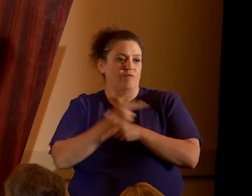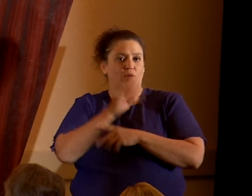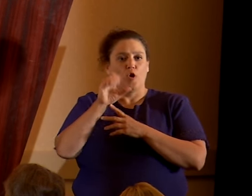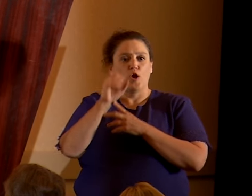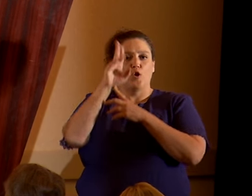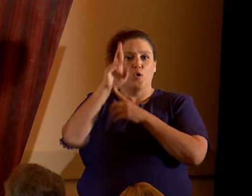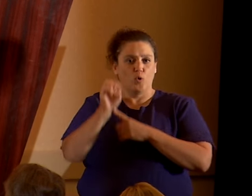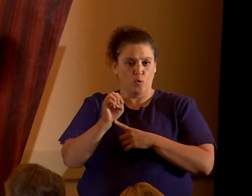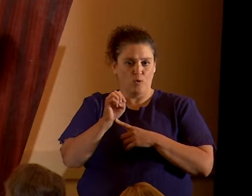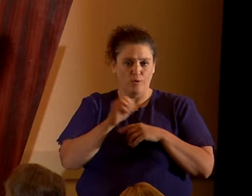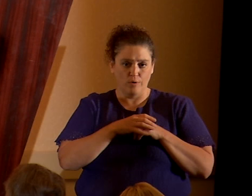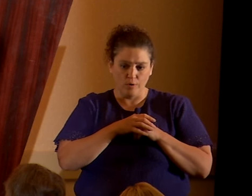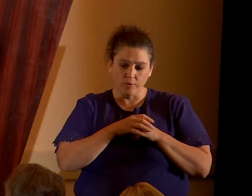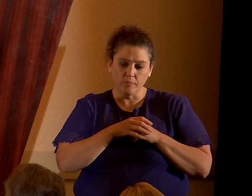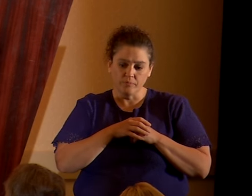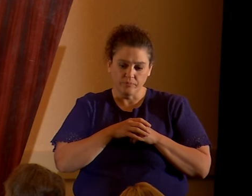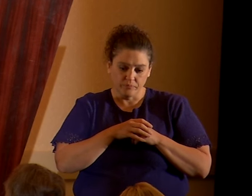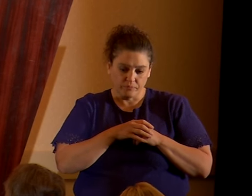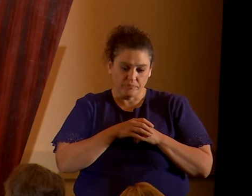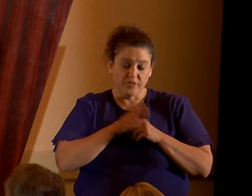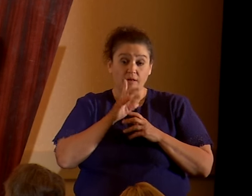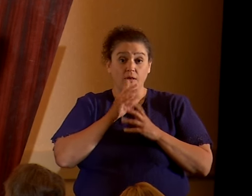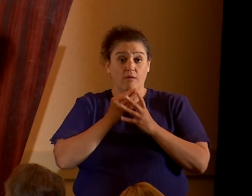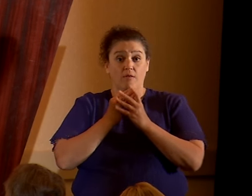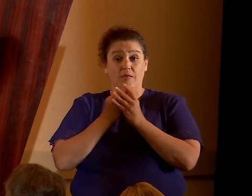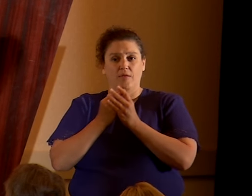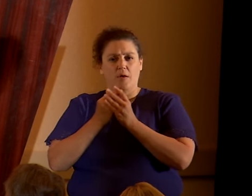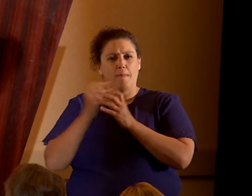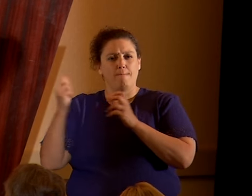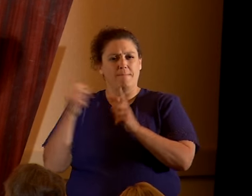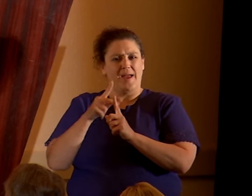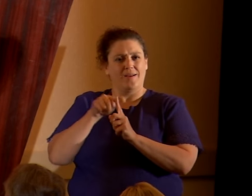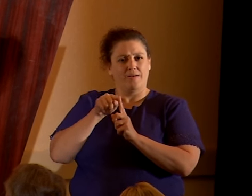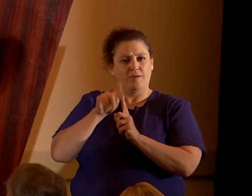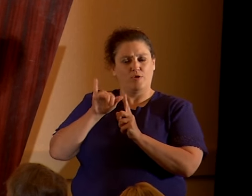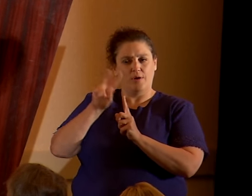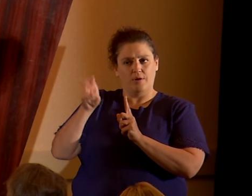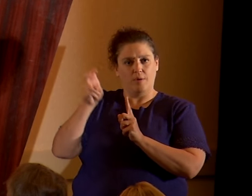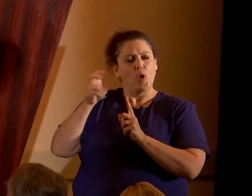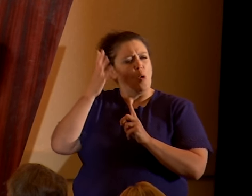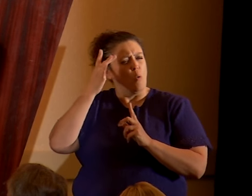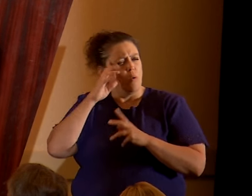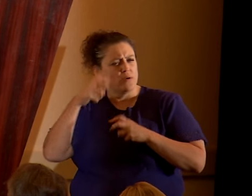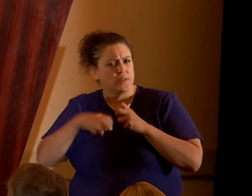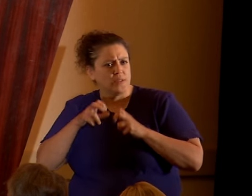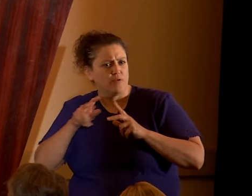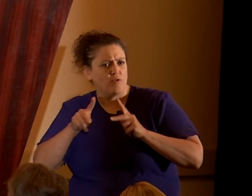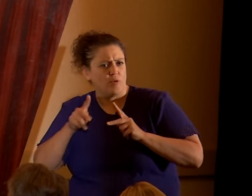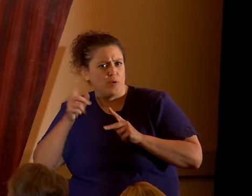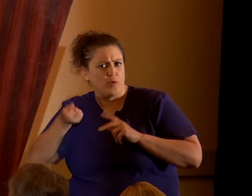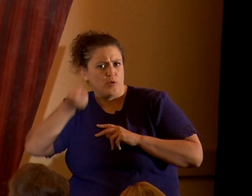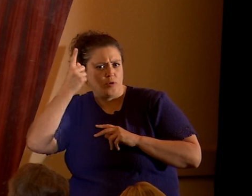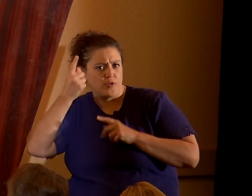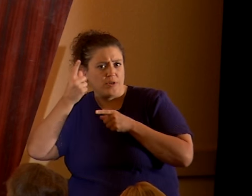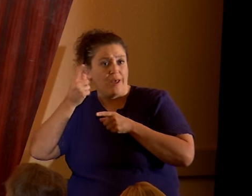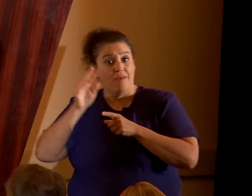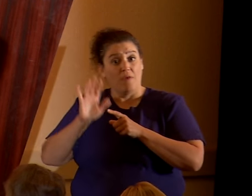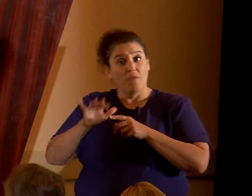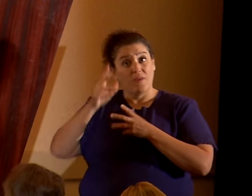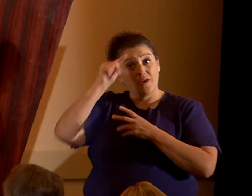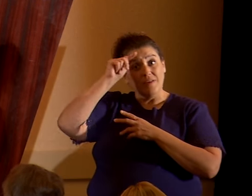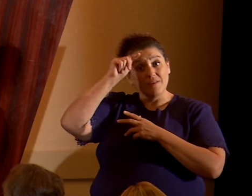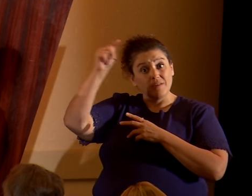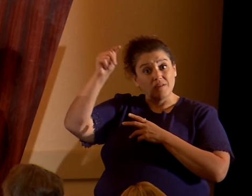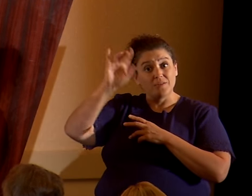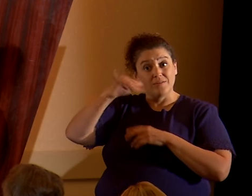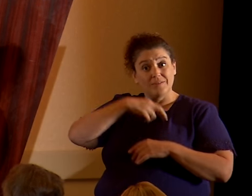Back to the Islamic phobia topic again, why is it so difficult for people to understand that criticizing an ideology is